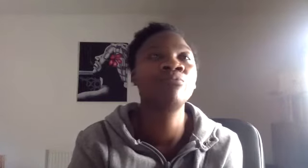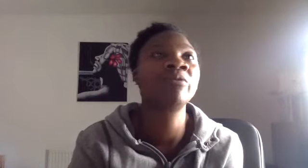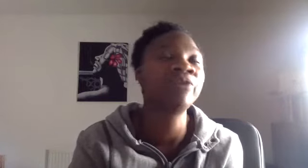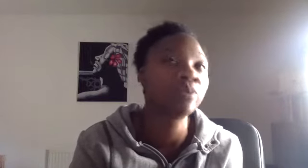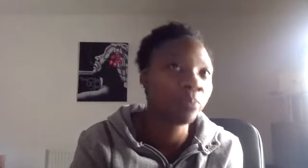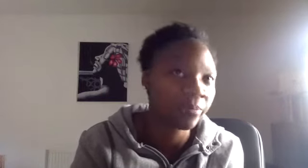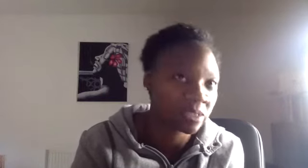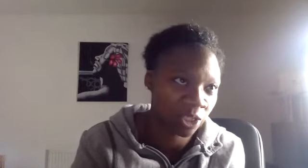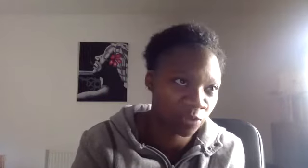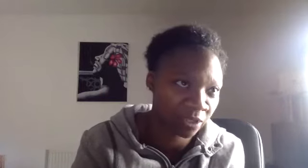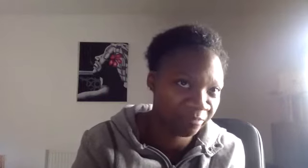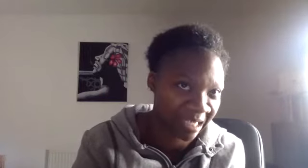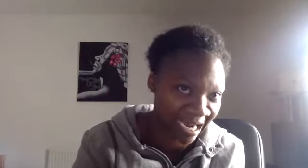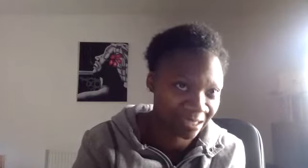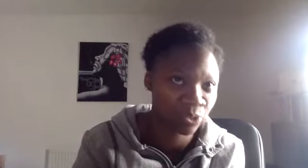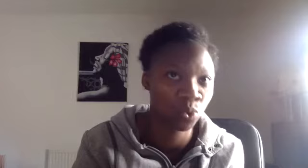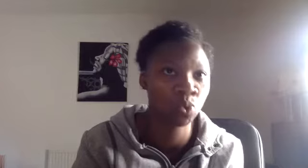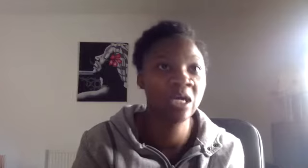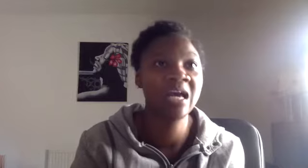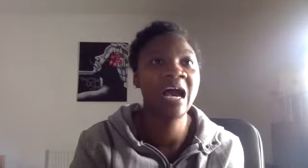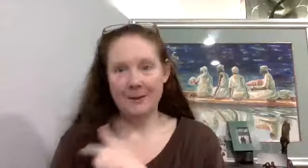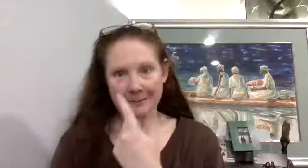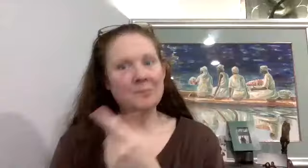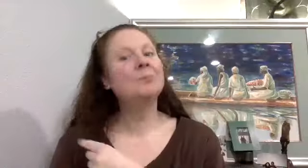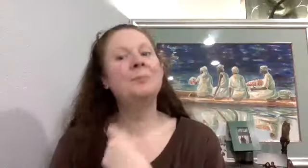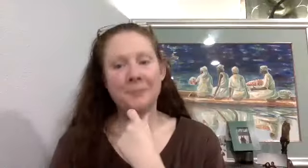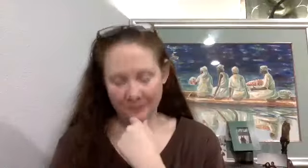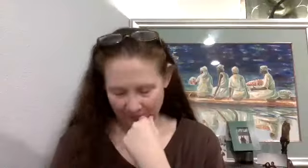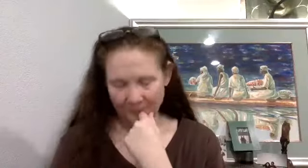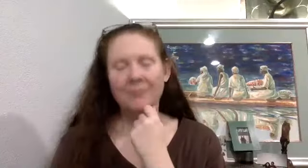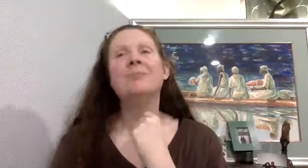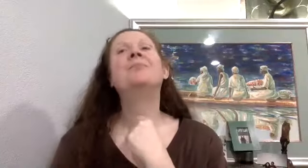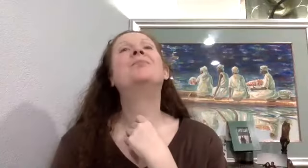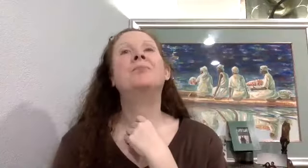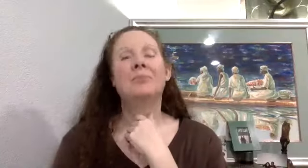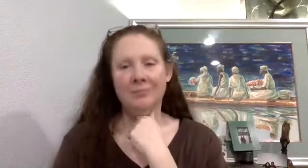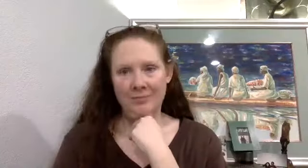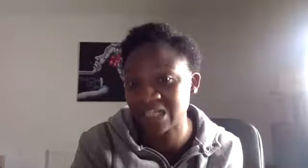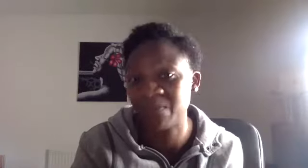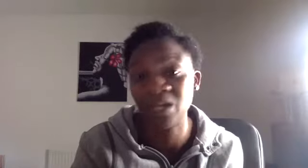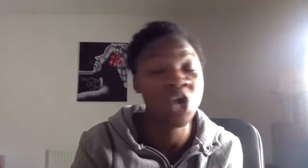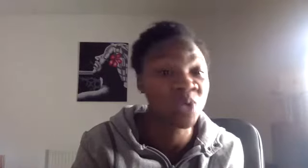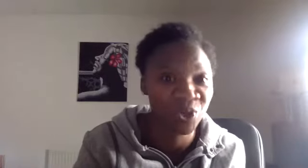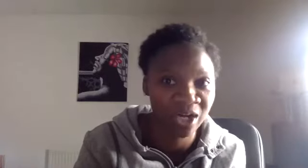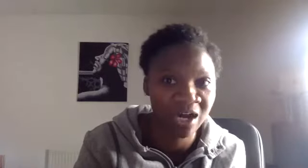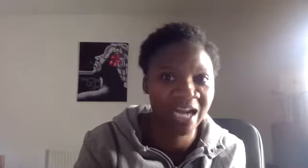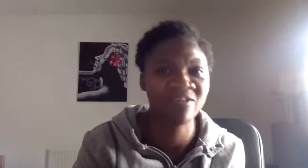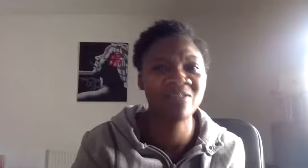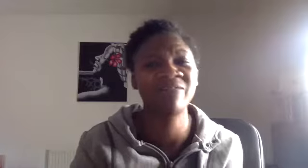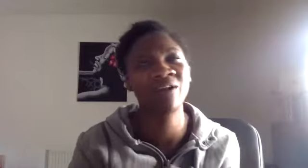review appointments in the hospital have been cancelled. Right. if it's been able to see, speak to somebody, it's been only online. And then they feel like